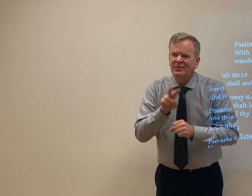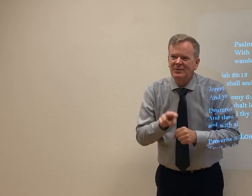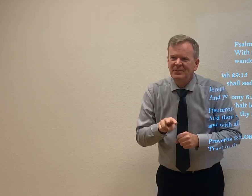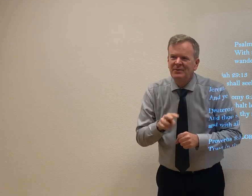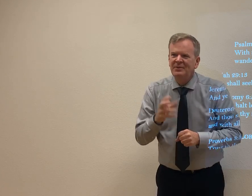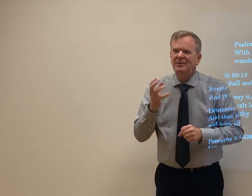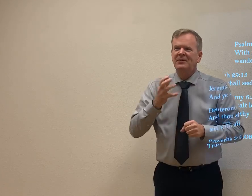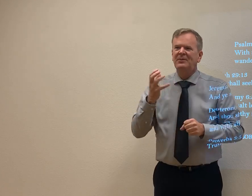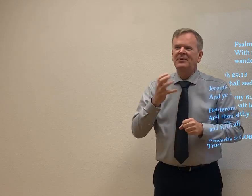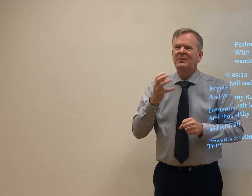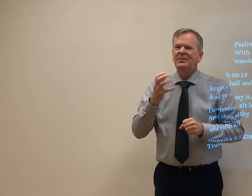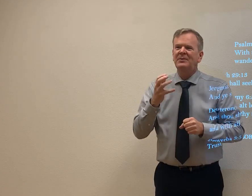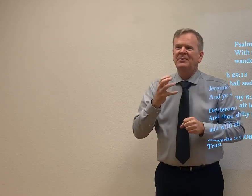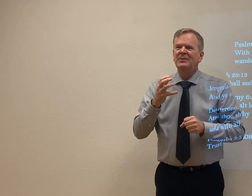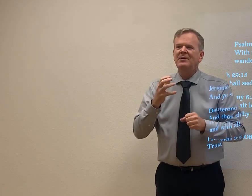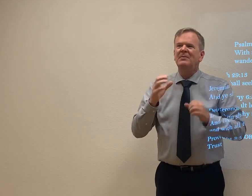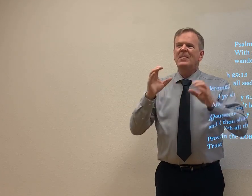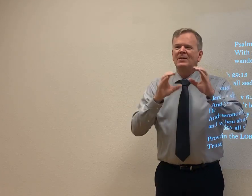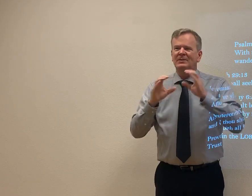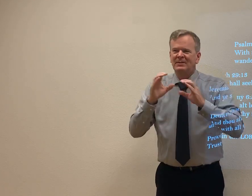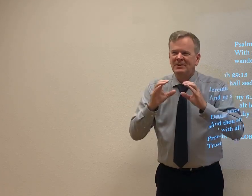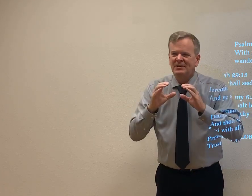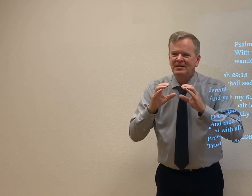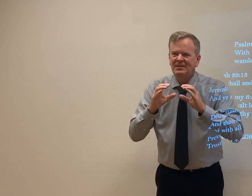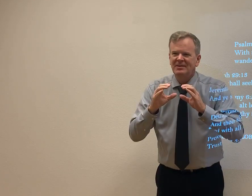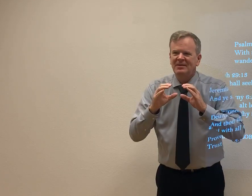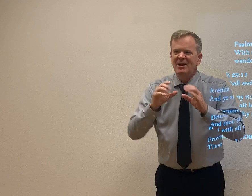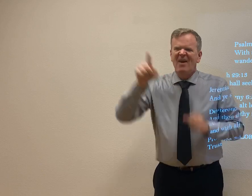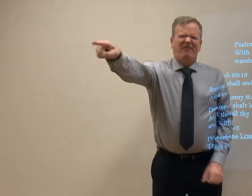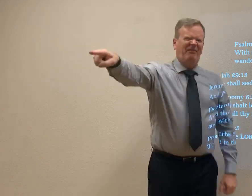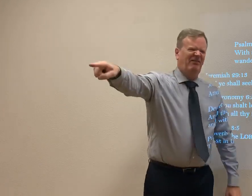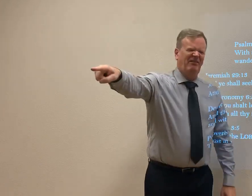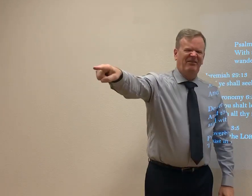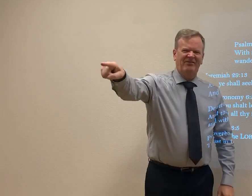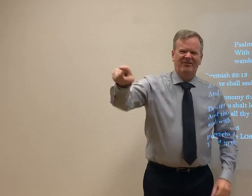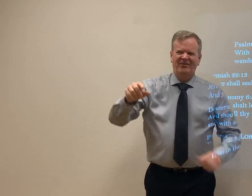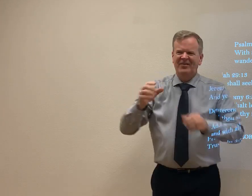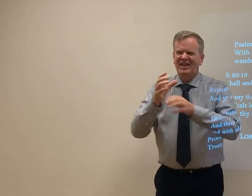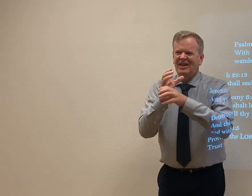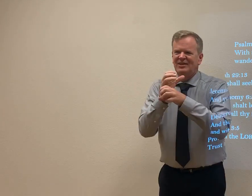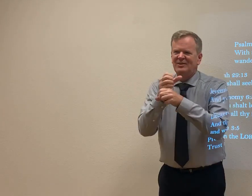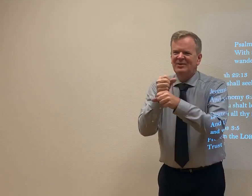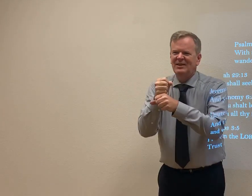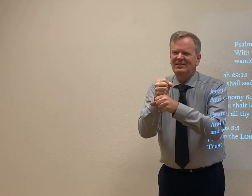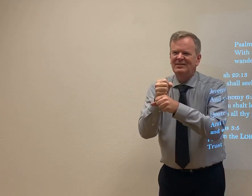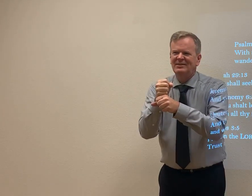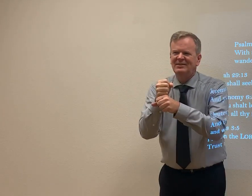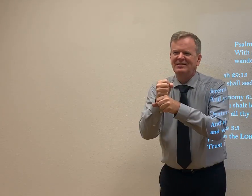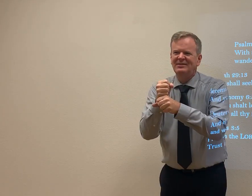Reading this is incredible because we are to search and we are to trust.